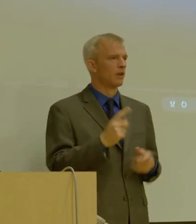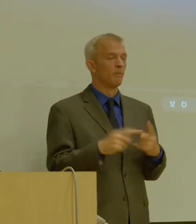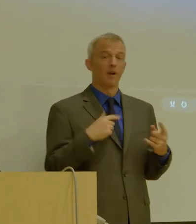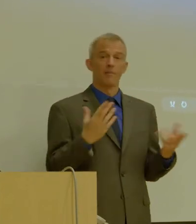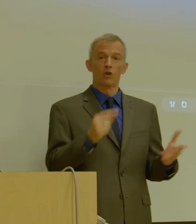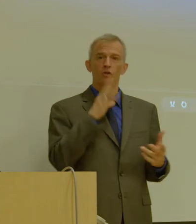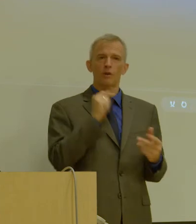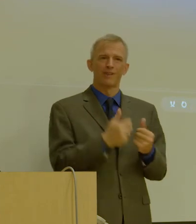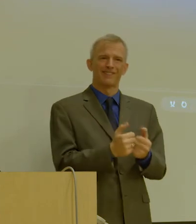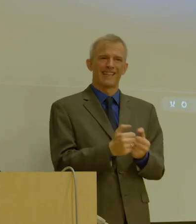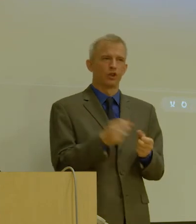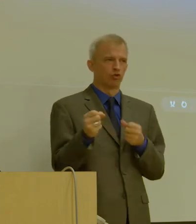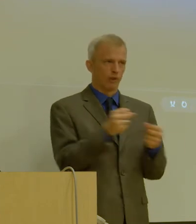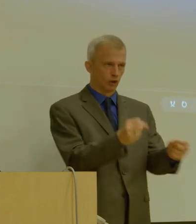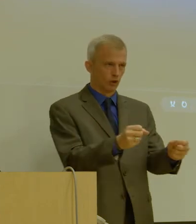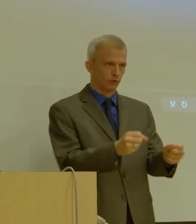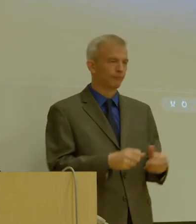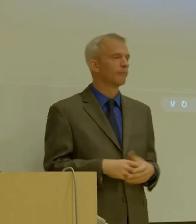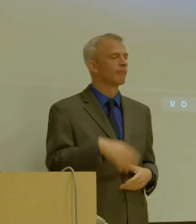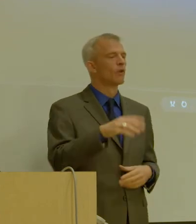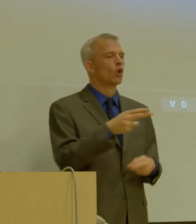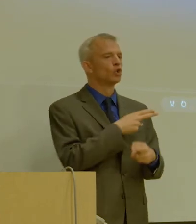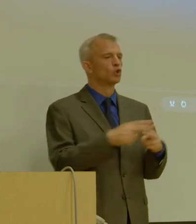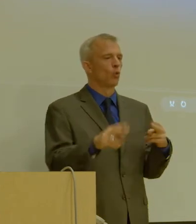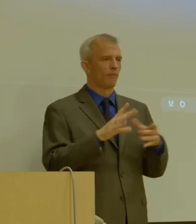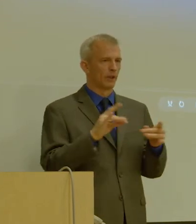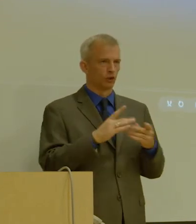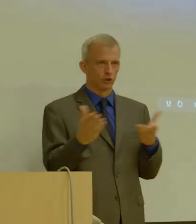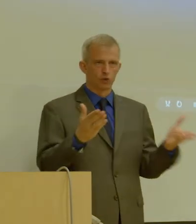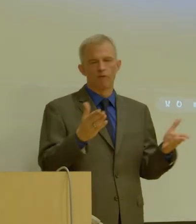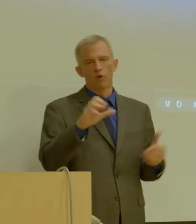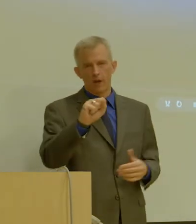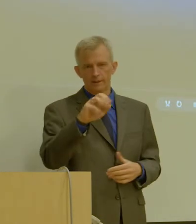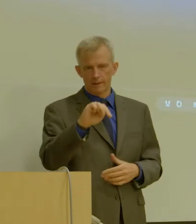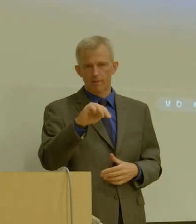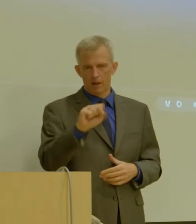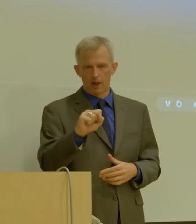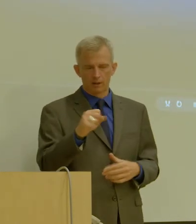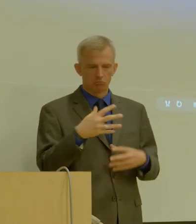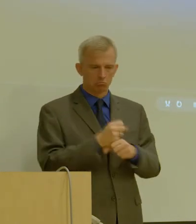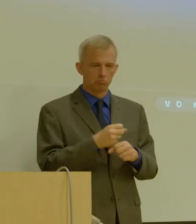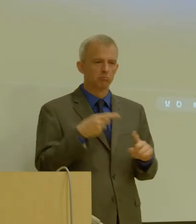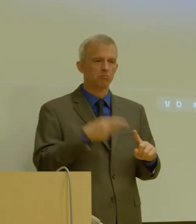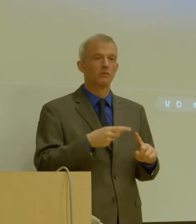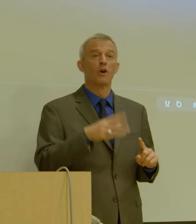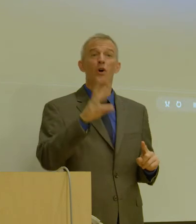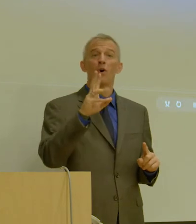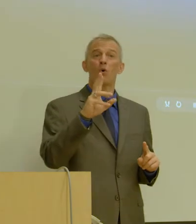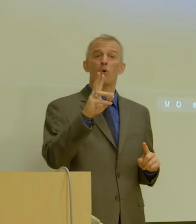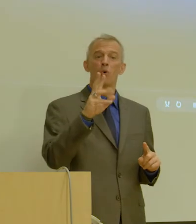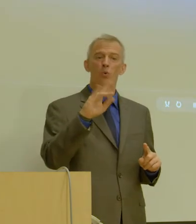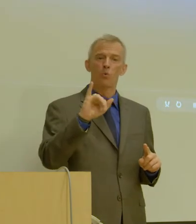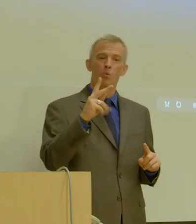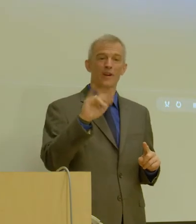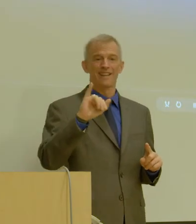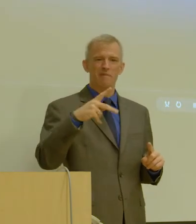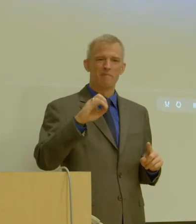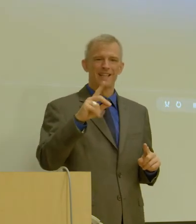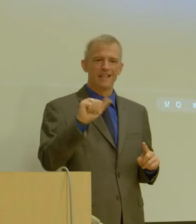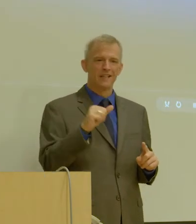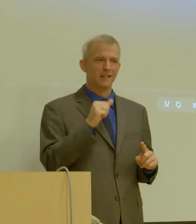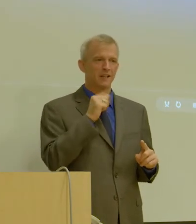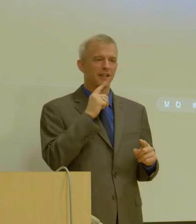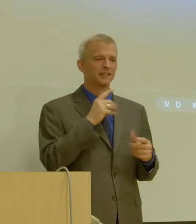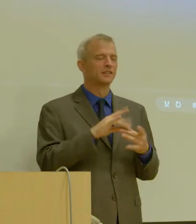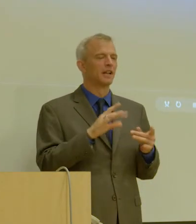SMS, or short message services, is defined by Wikipedia as text messaging service